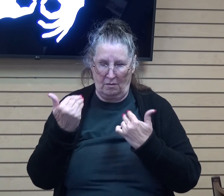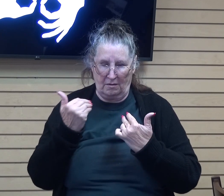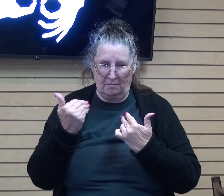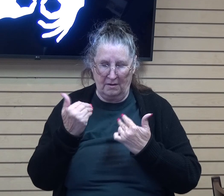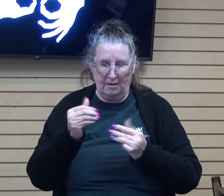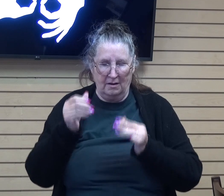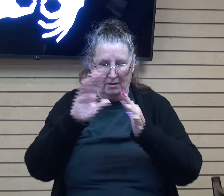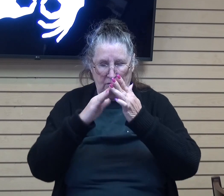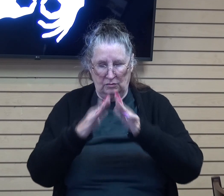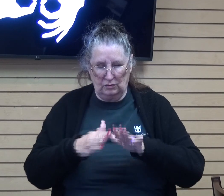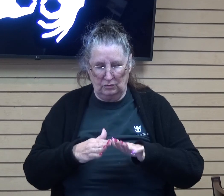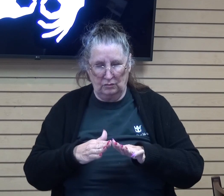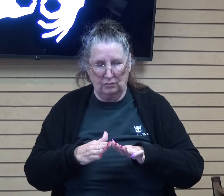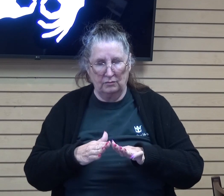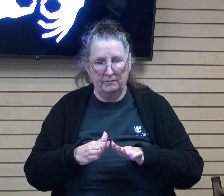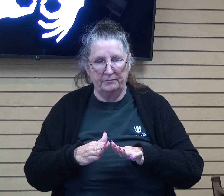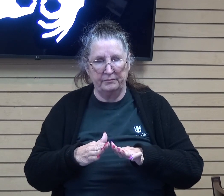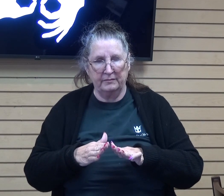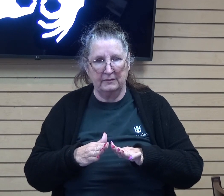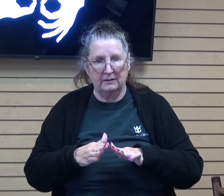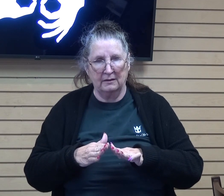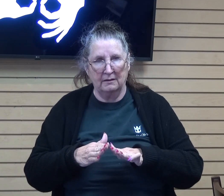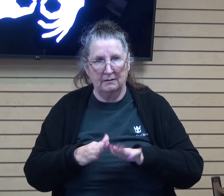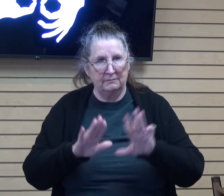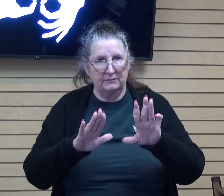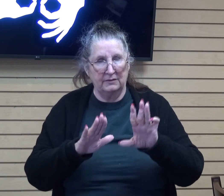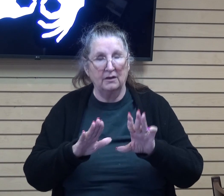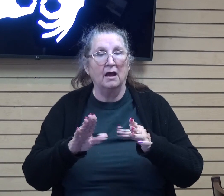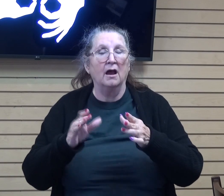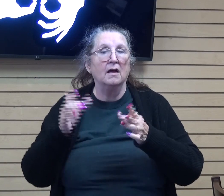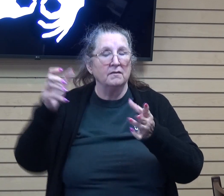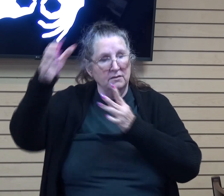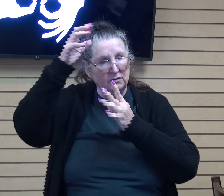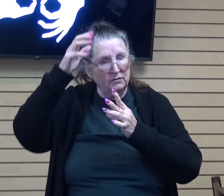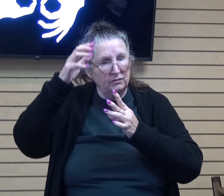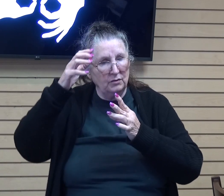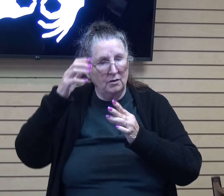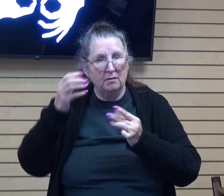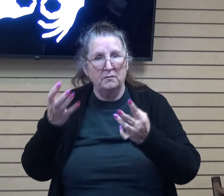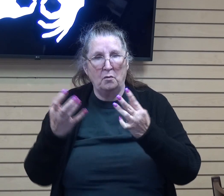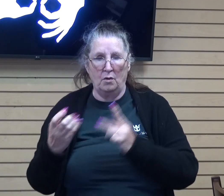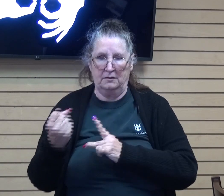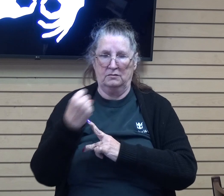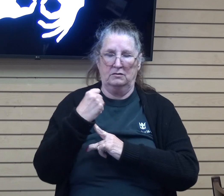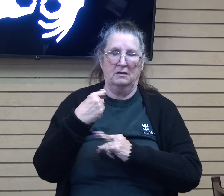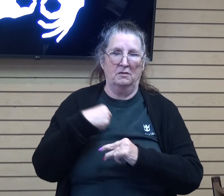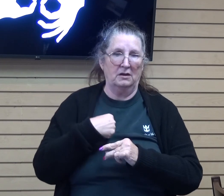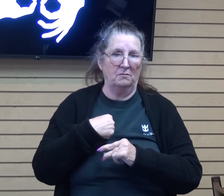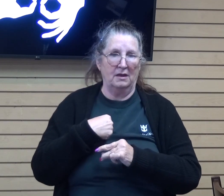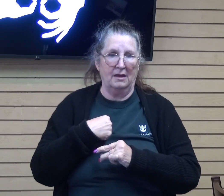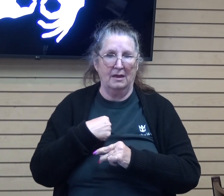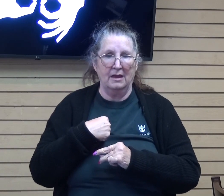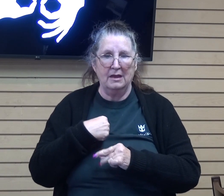threatens to intimidate me is underneath the feet of the one who is the head of the body amen let's pray